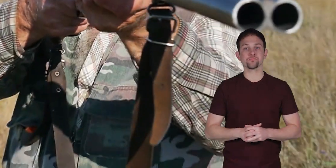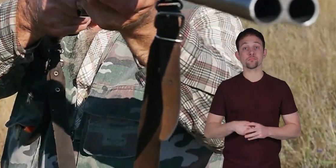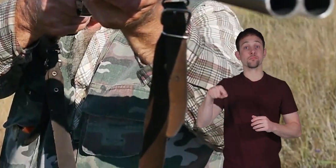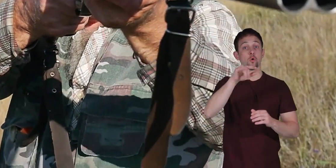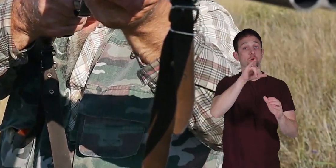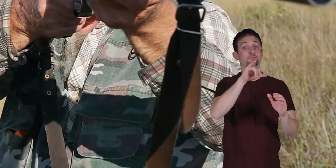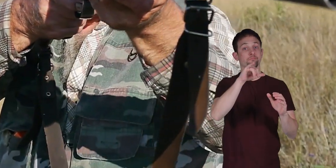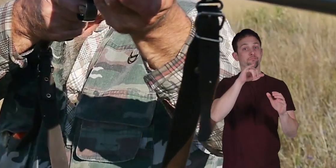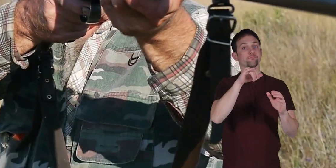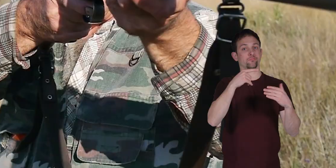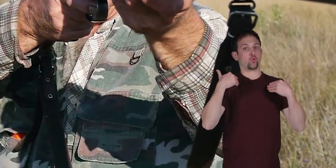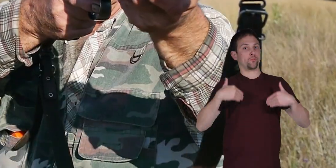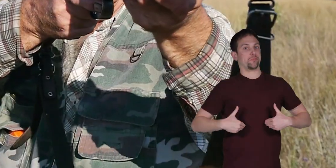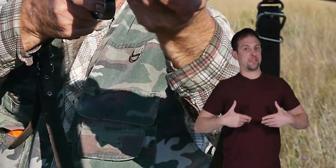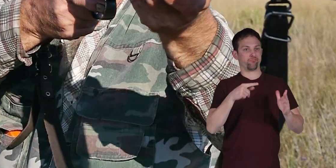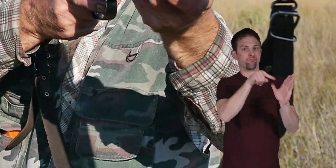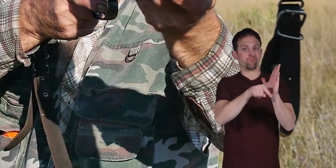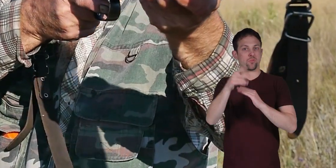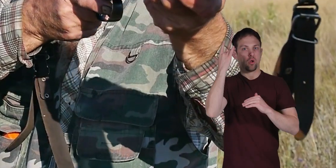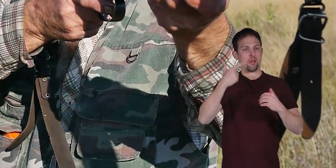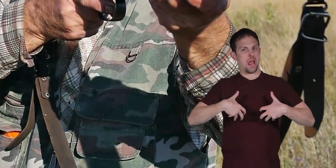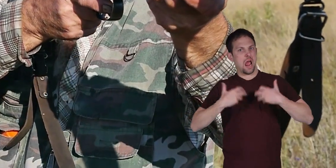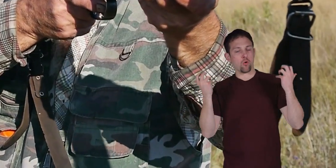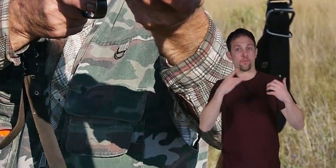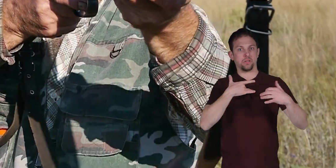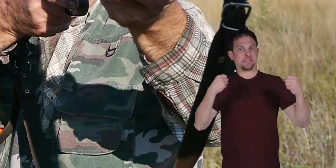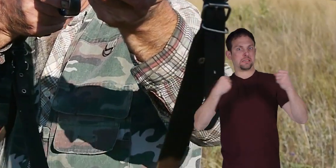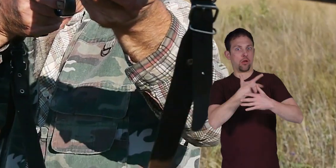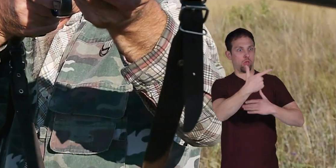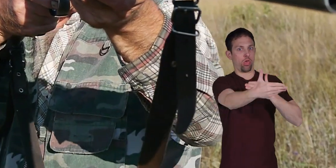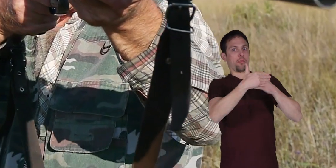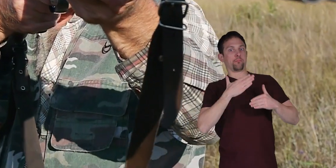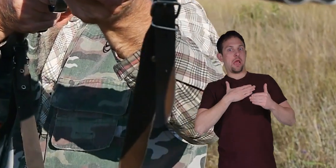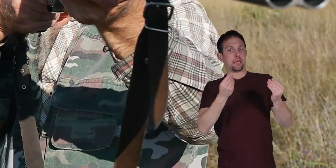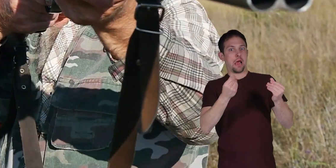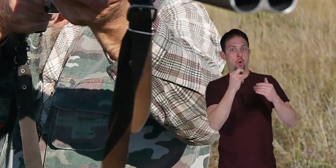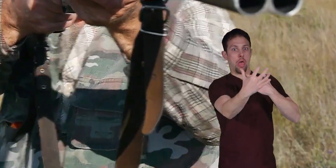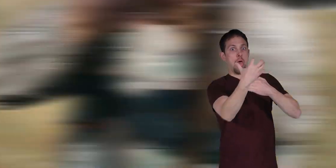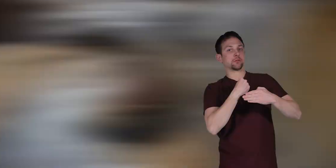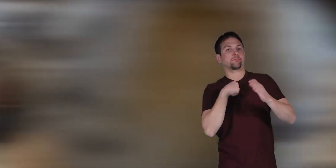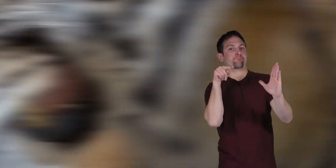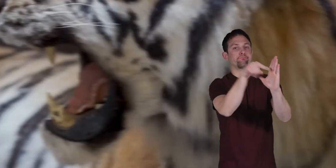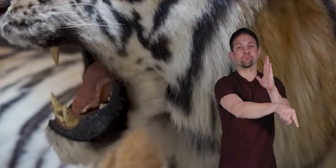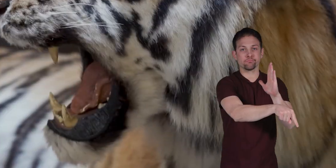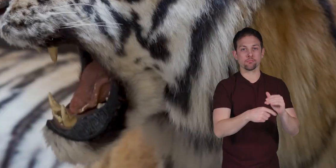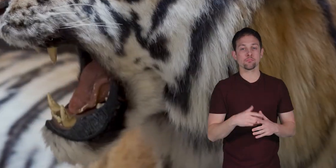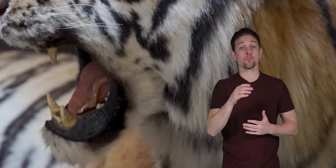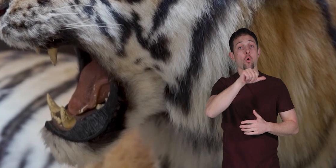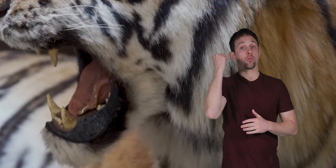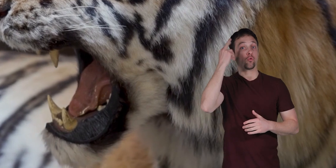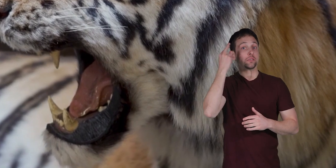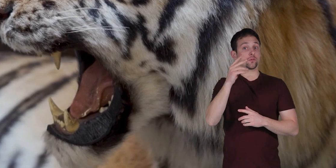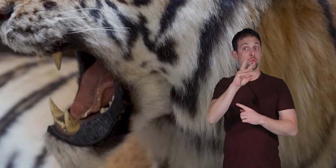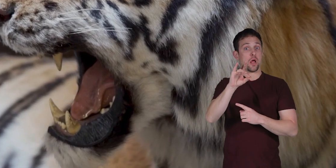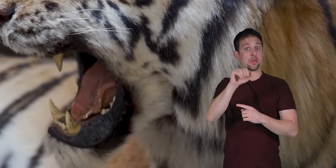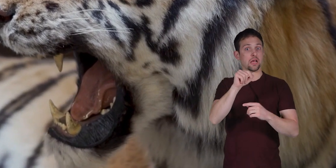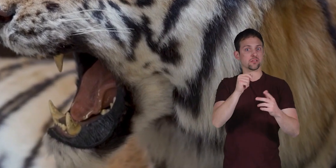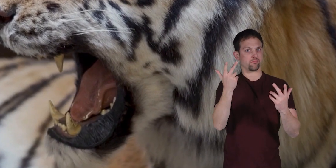are also killed by humans who are angry or scared that they are on their land or eating their livestock. Another reason wildcats are hunted is for